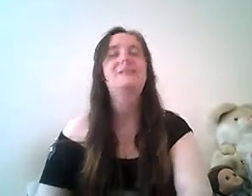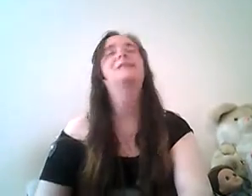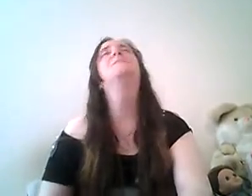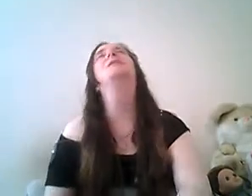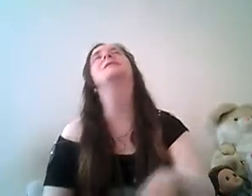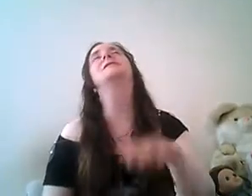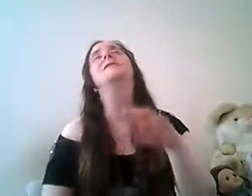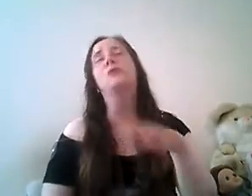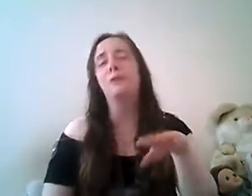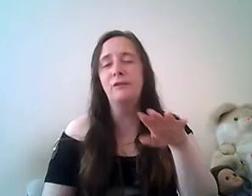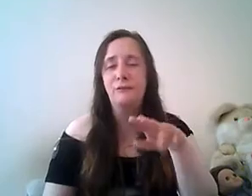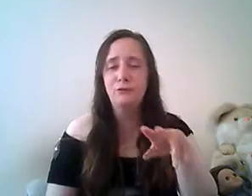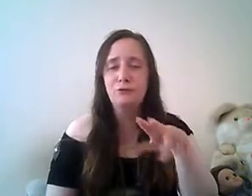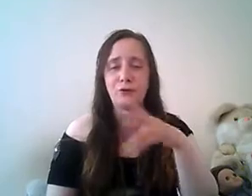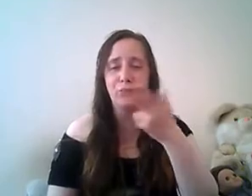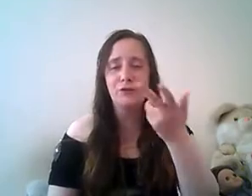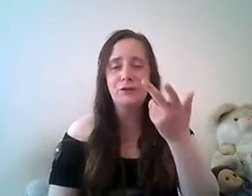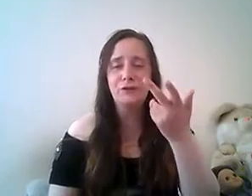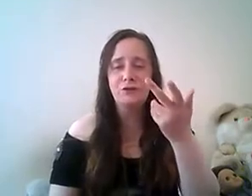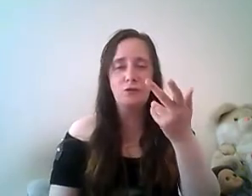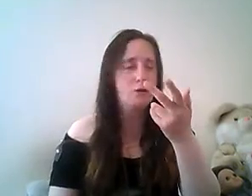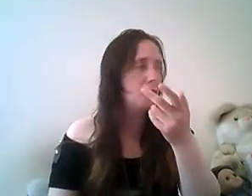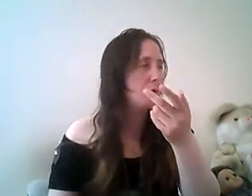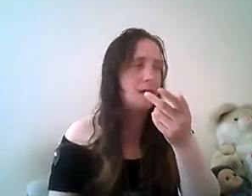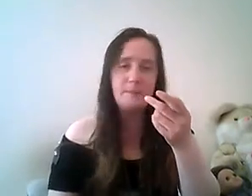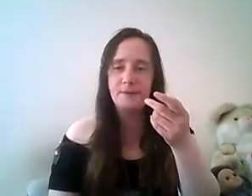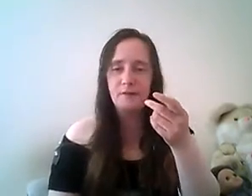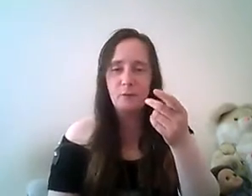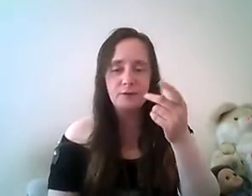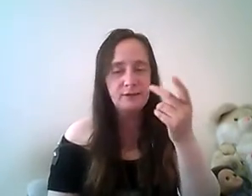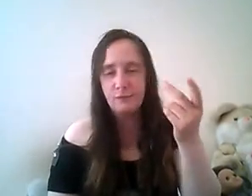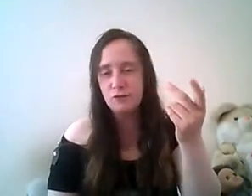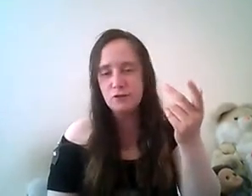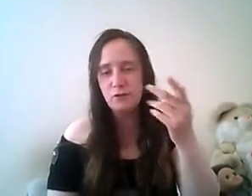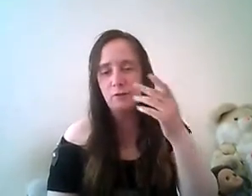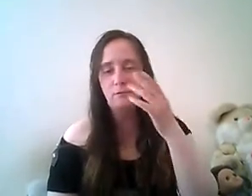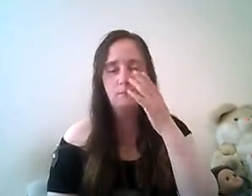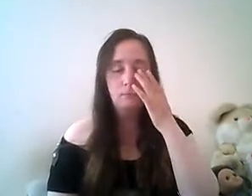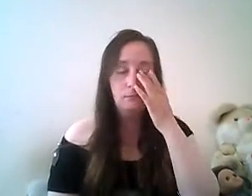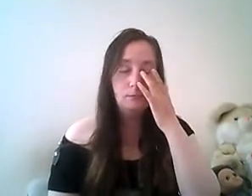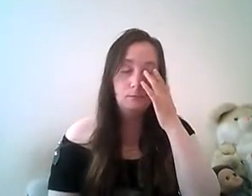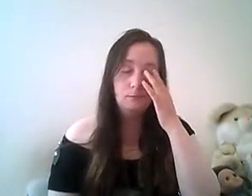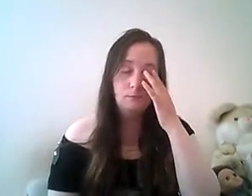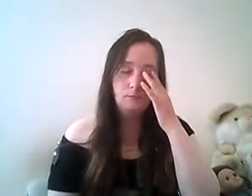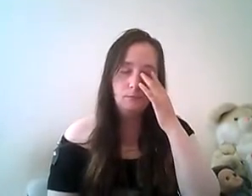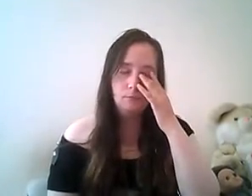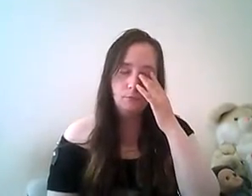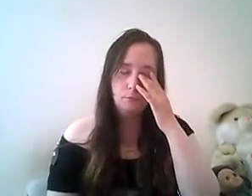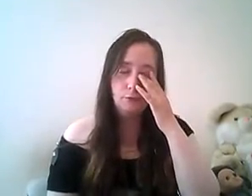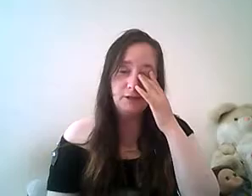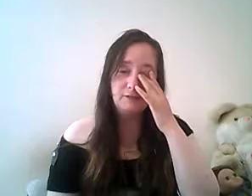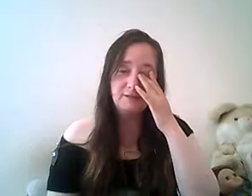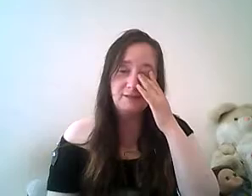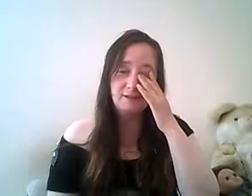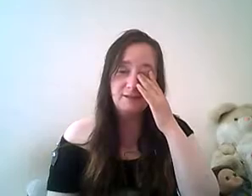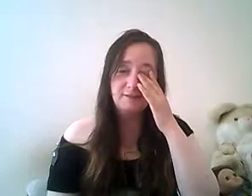but she never told her the full truth she's done how what happened what do you do footage for we had sex